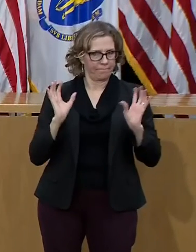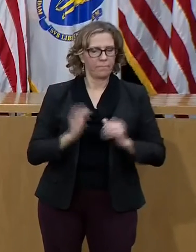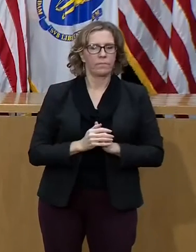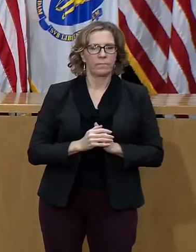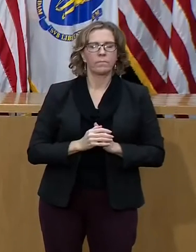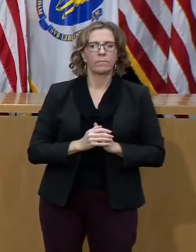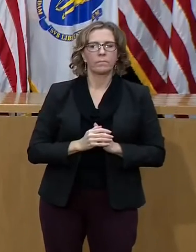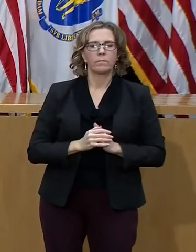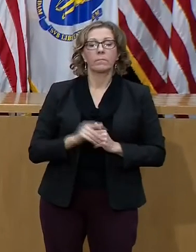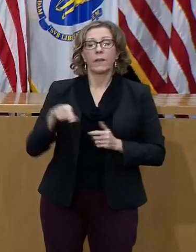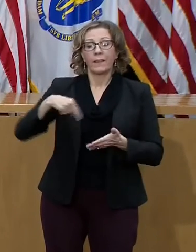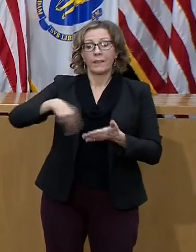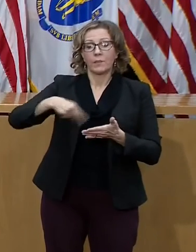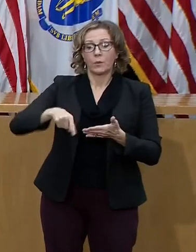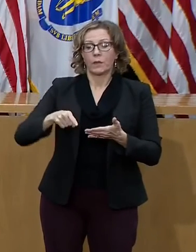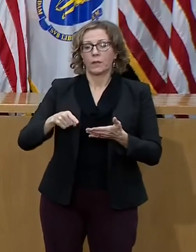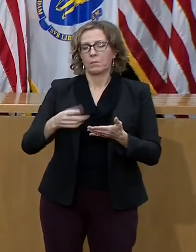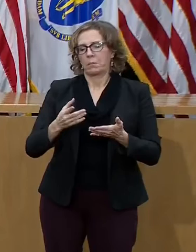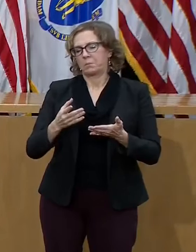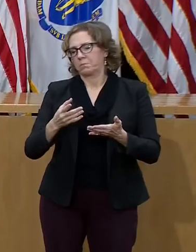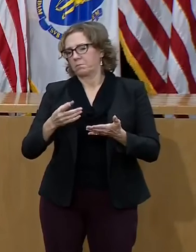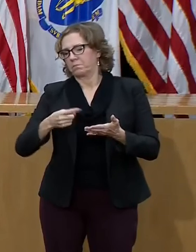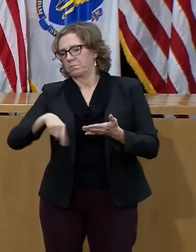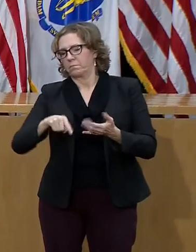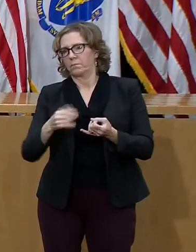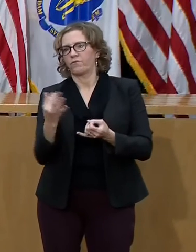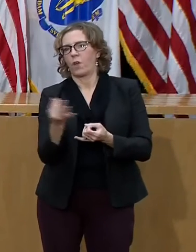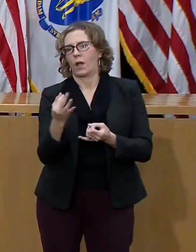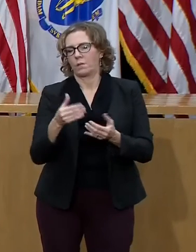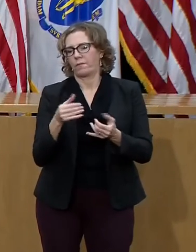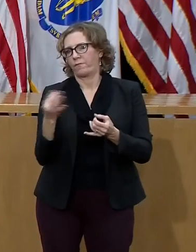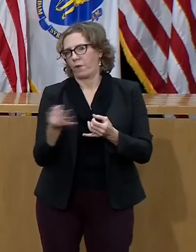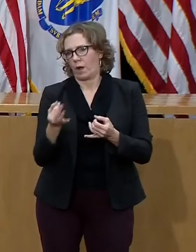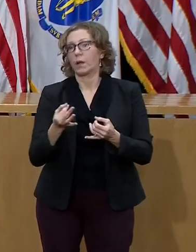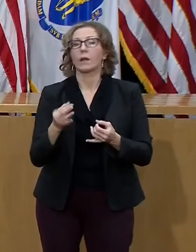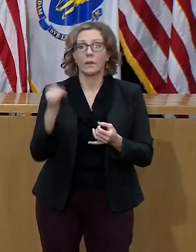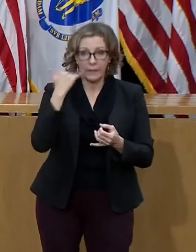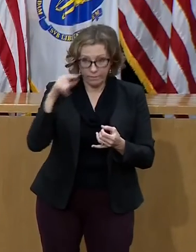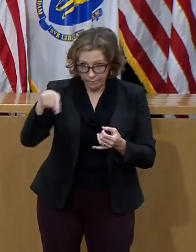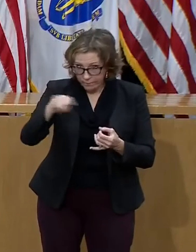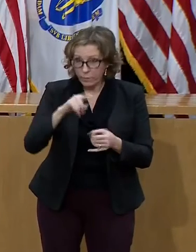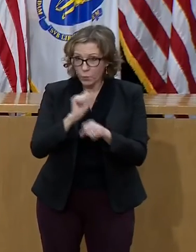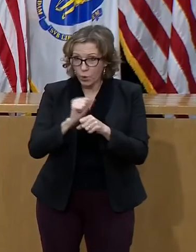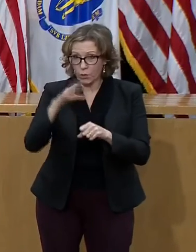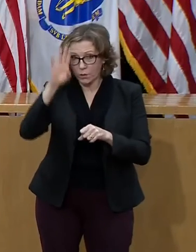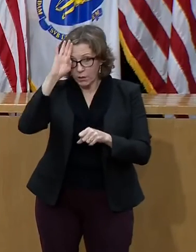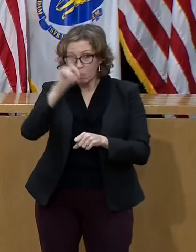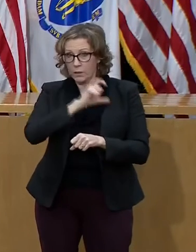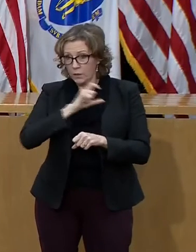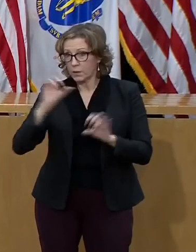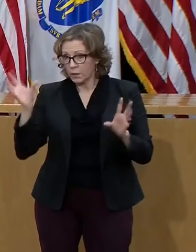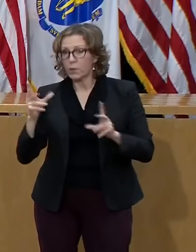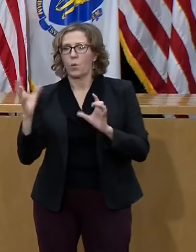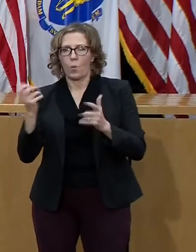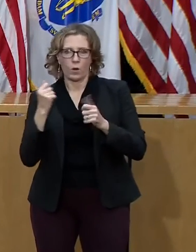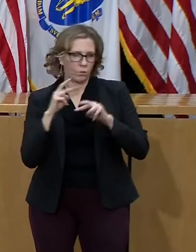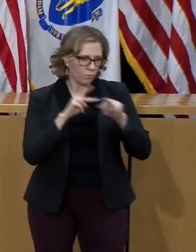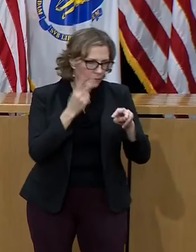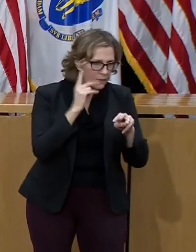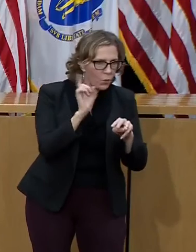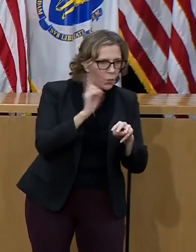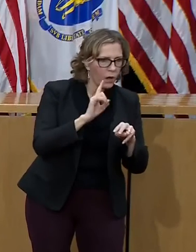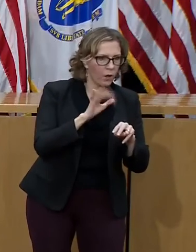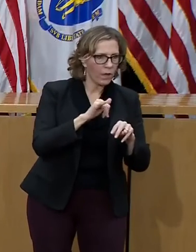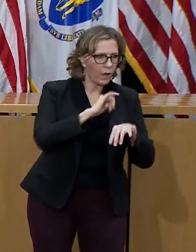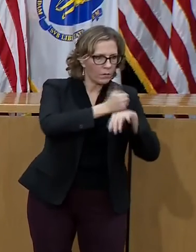week, first responders, as the governor said, will be able to visit the page to make an appointment at their convenience for vaccination at one of these locations.